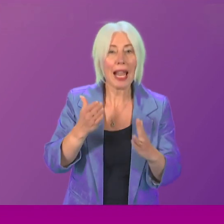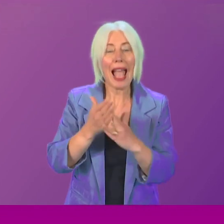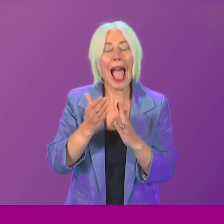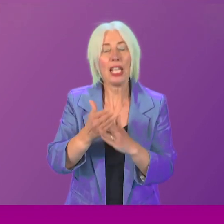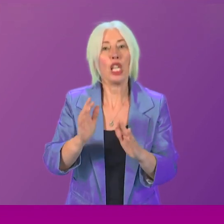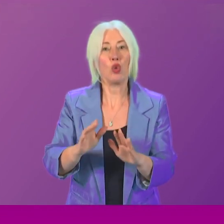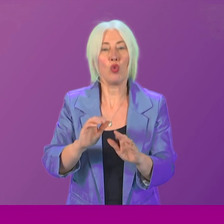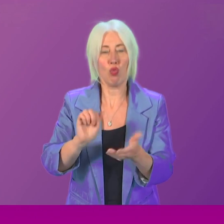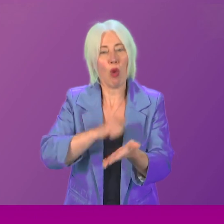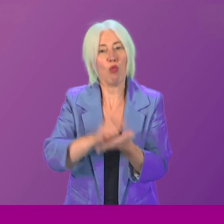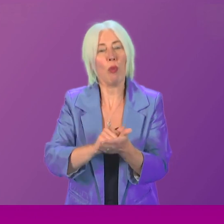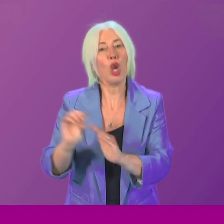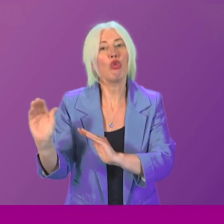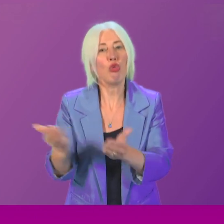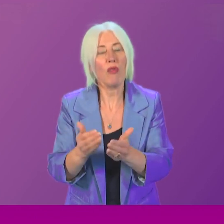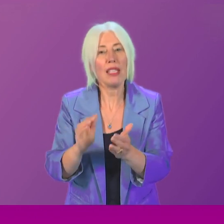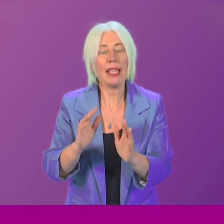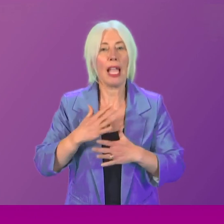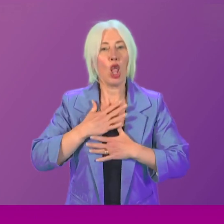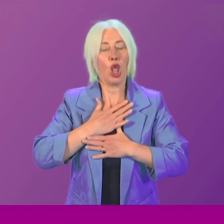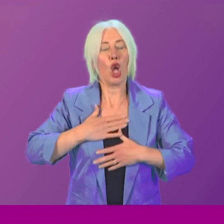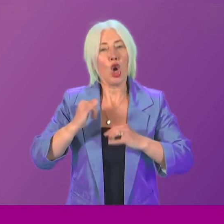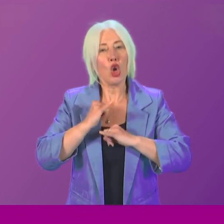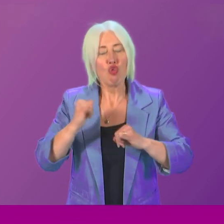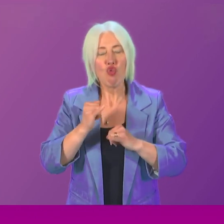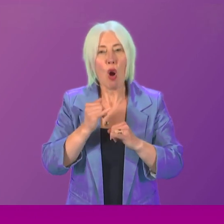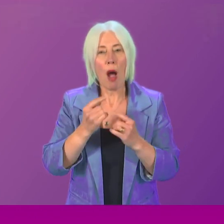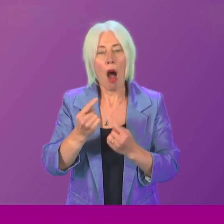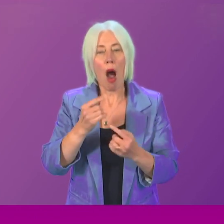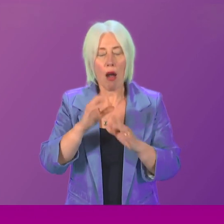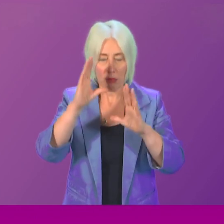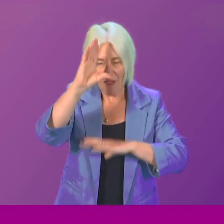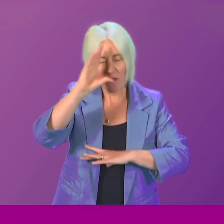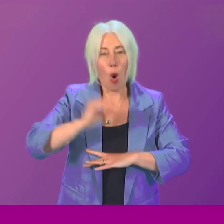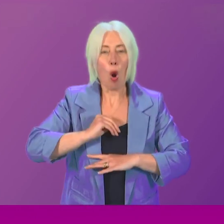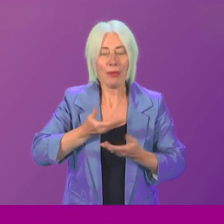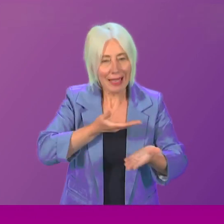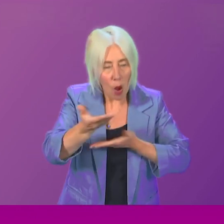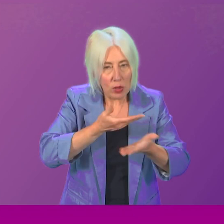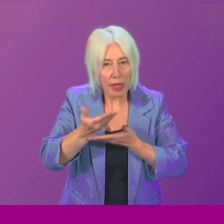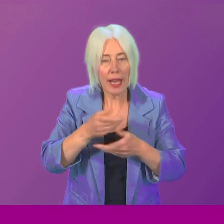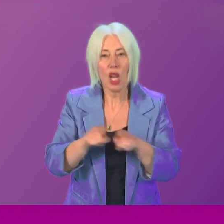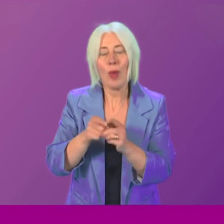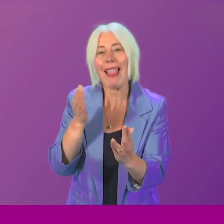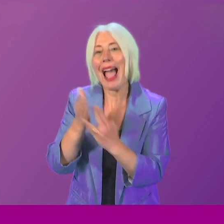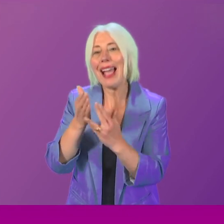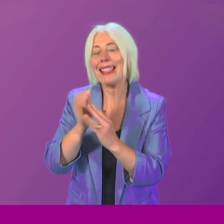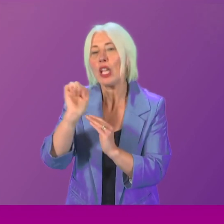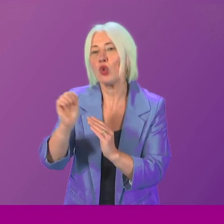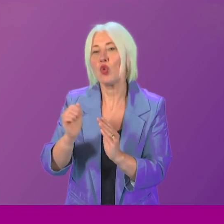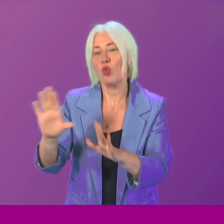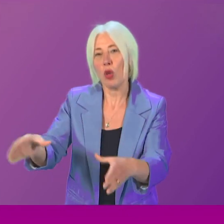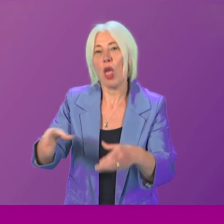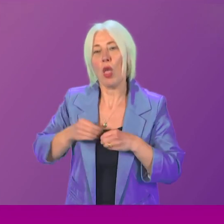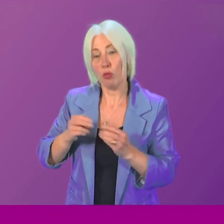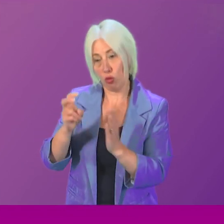trauma-informed counselling and easier access to adoption records. First Minister. Can I thank Jackie